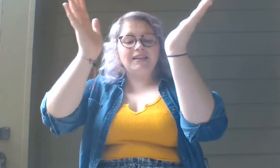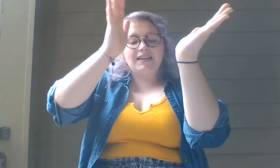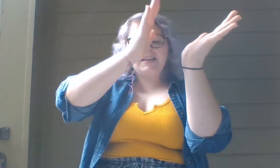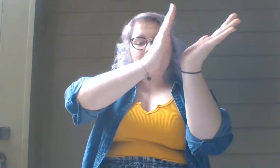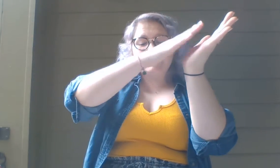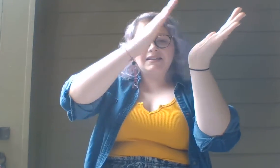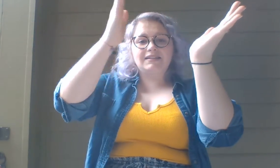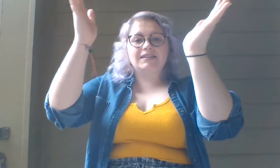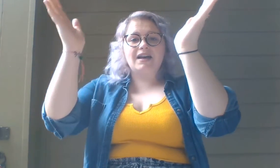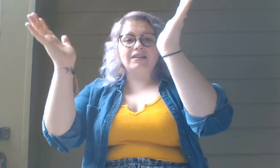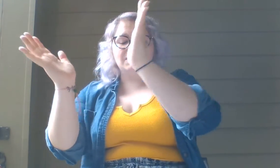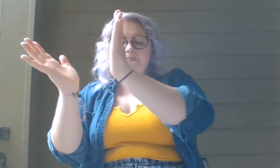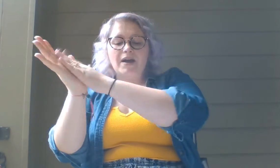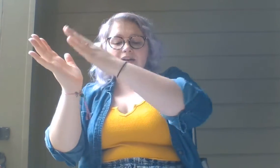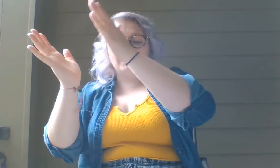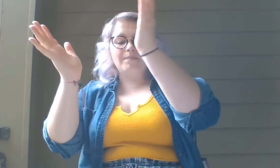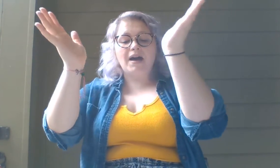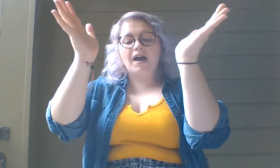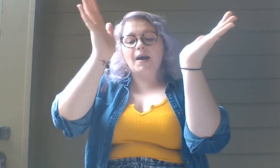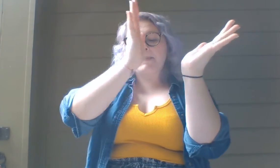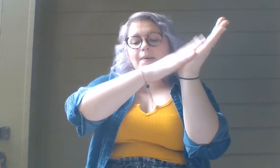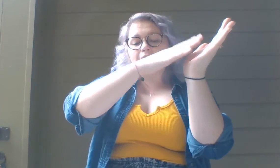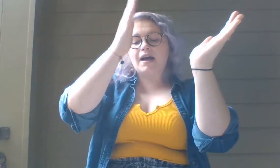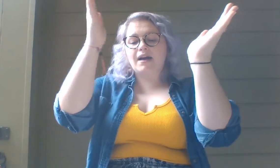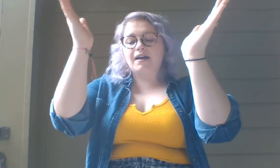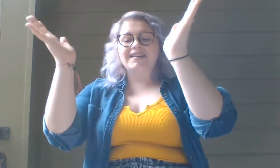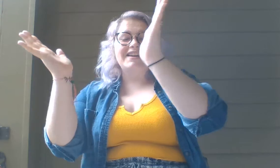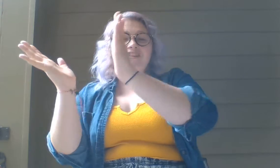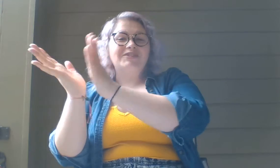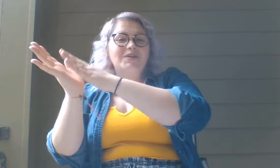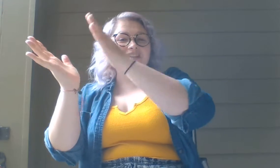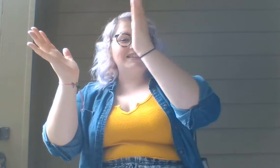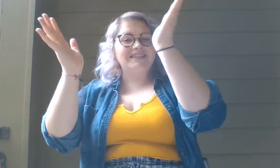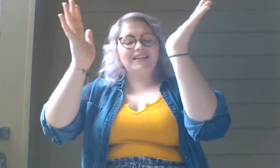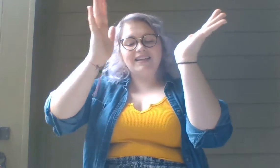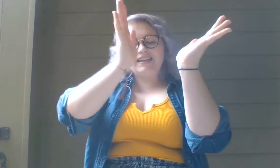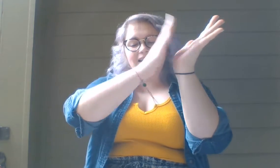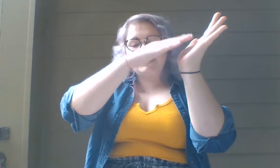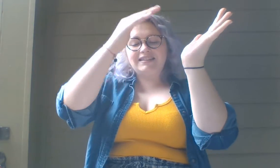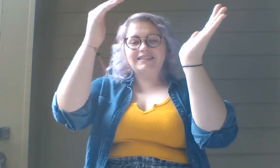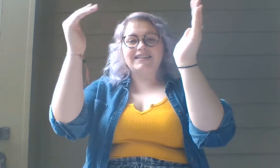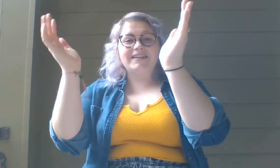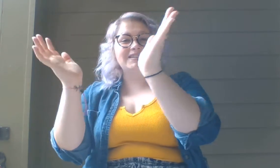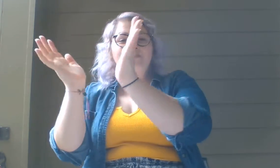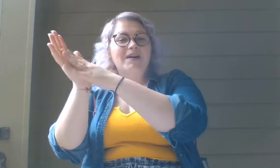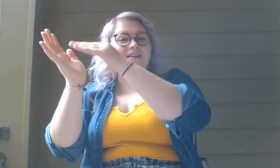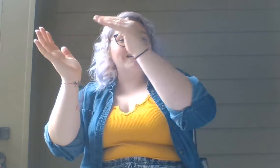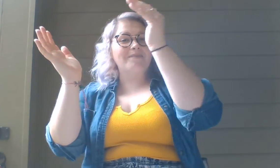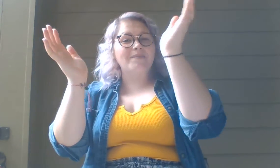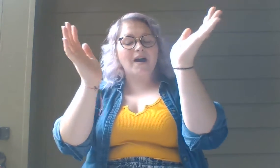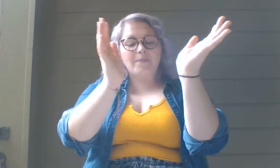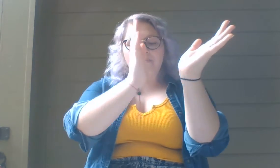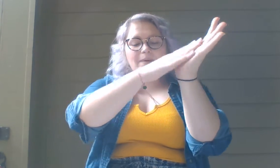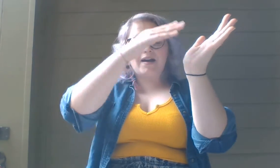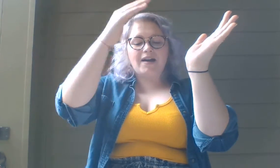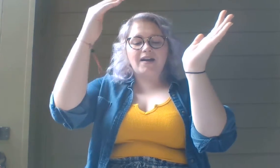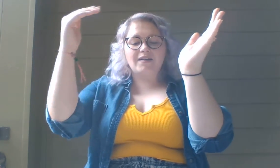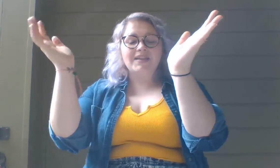Tortillas para mamá, tortillas para papá,